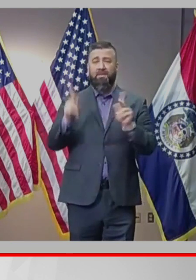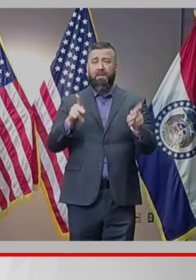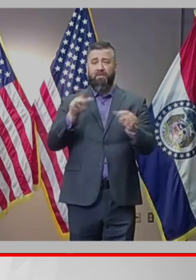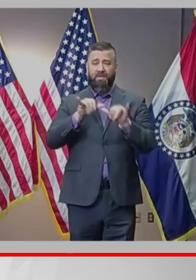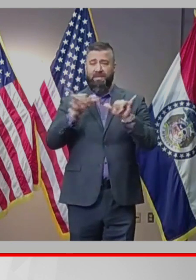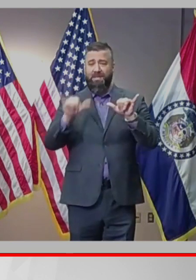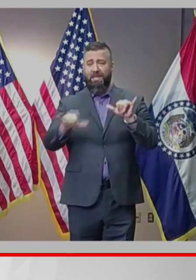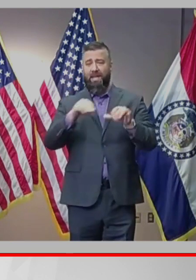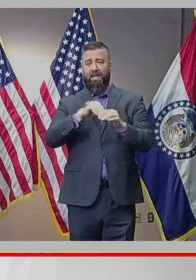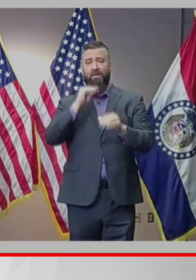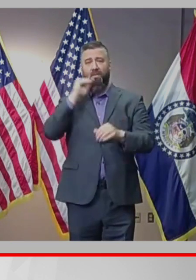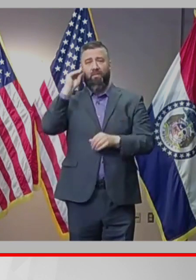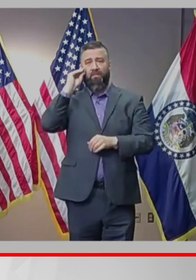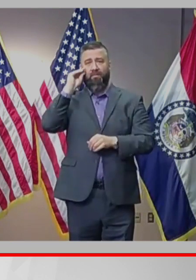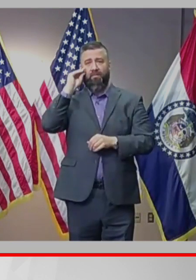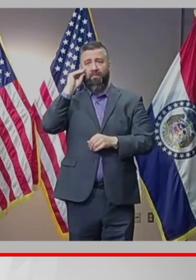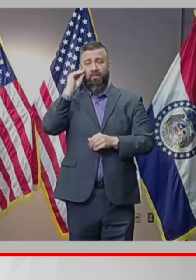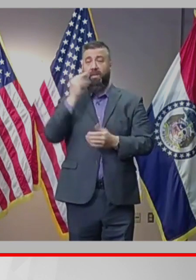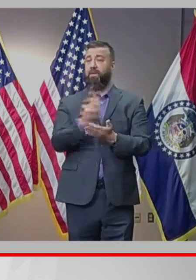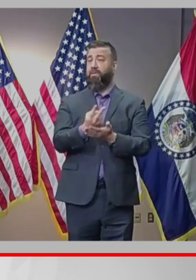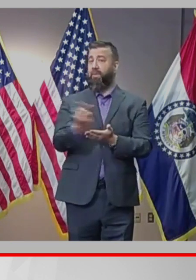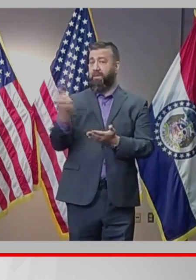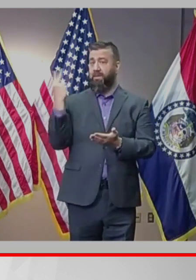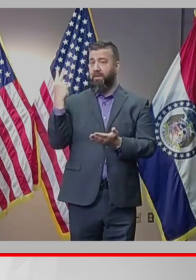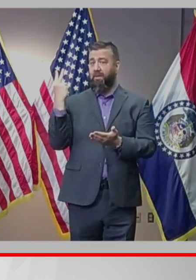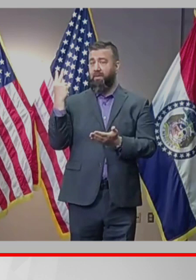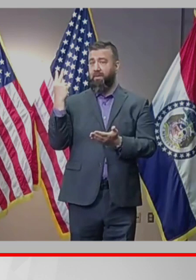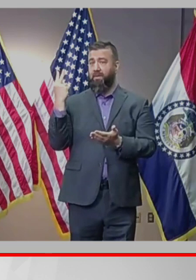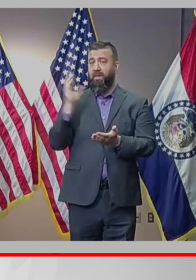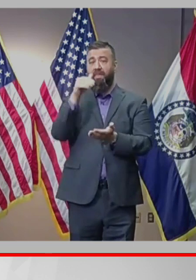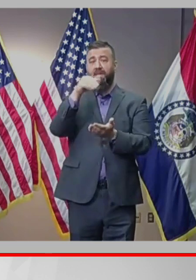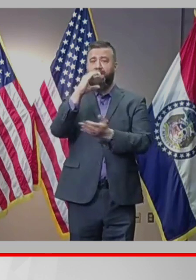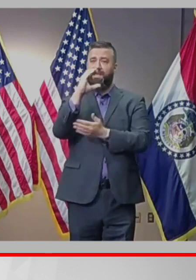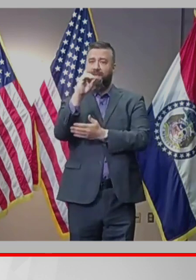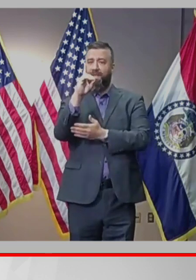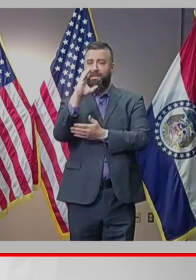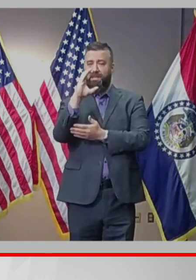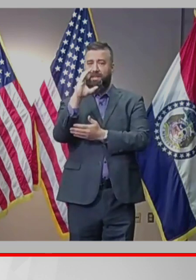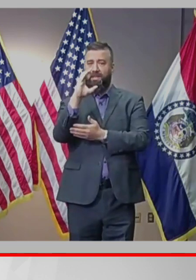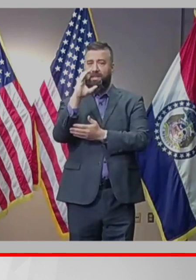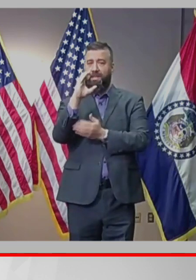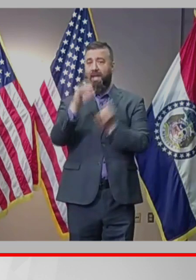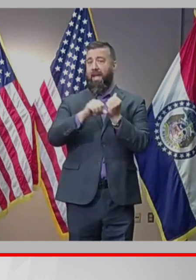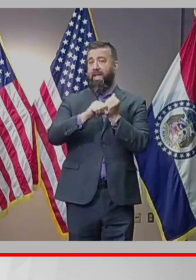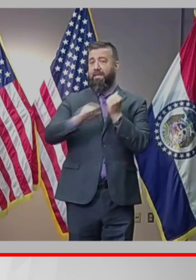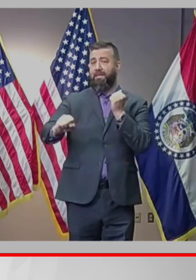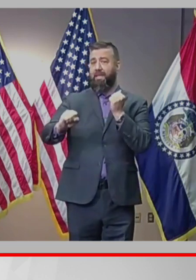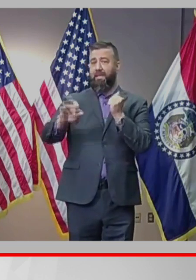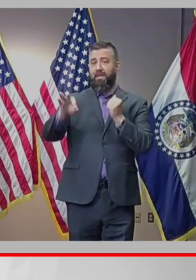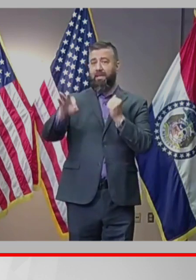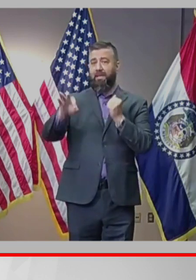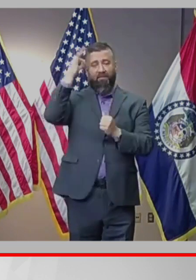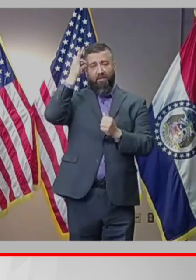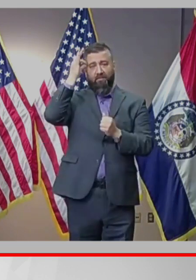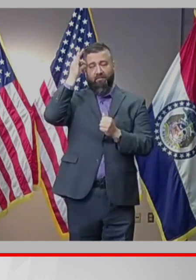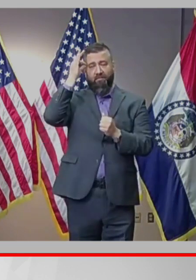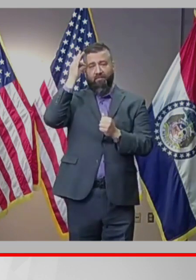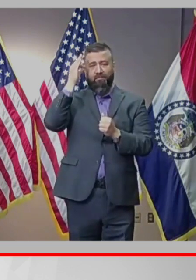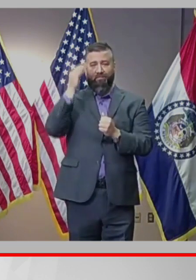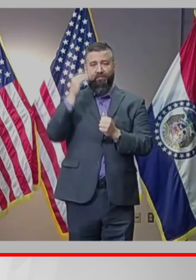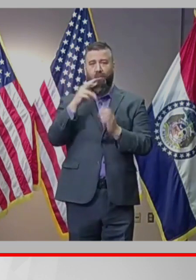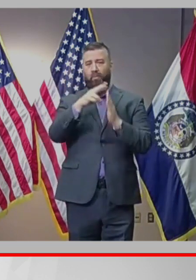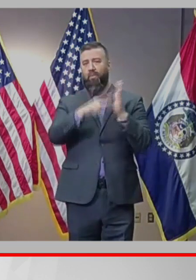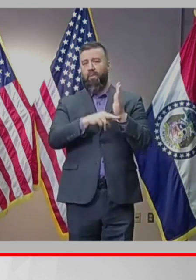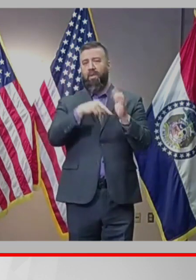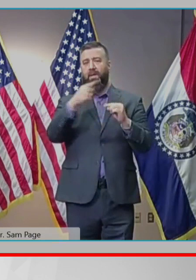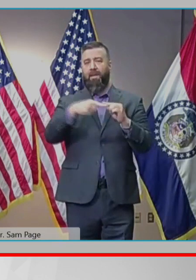homes. Two weeks ago, the Centers for Disease Control and Prevention extended the federal moratorium on evictions because the